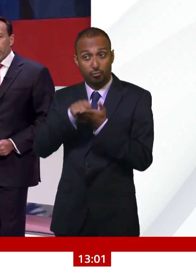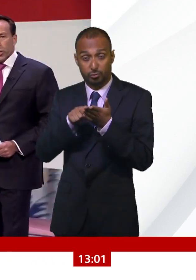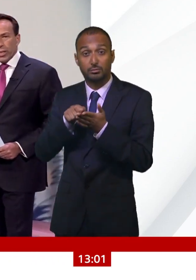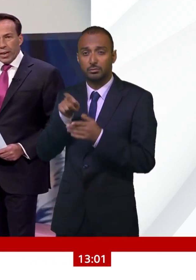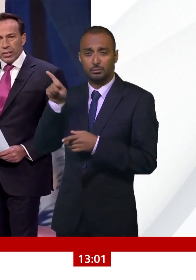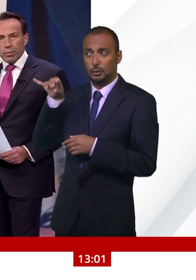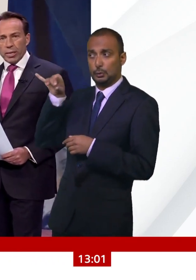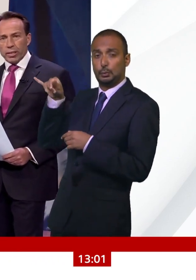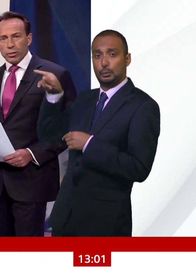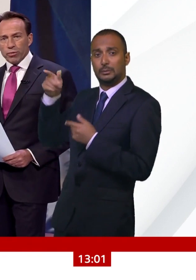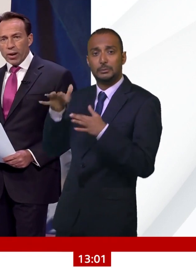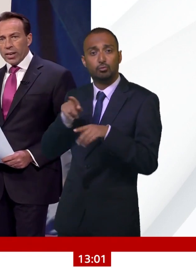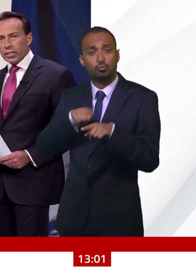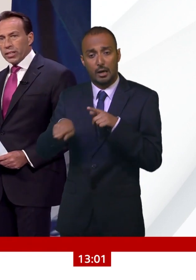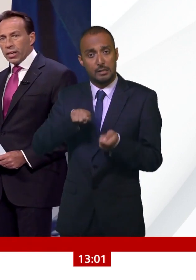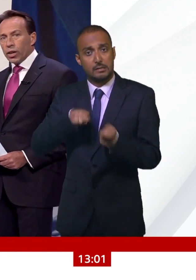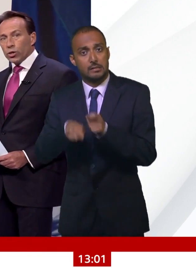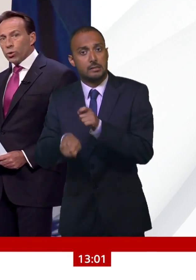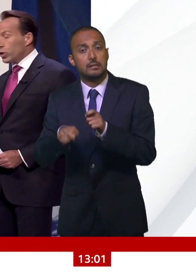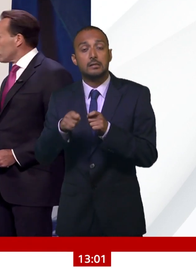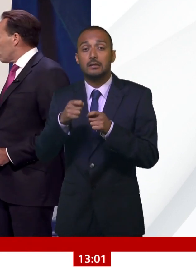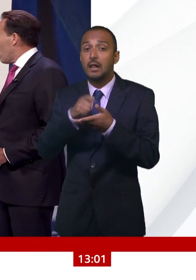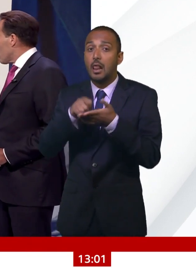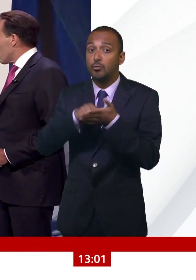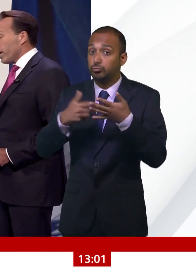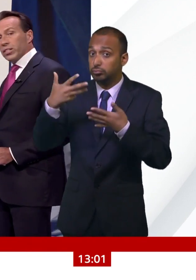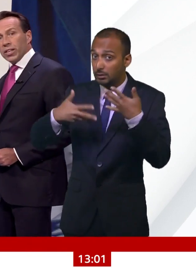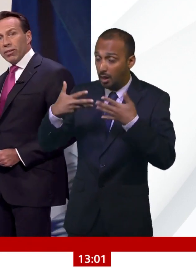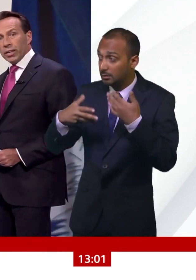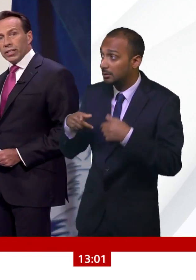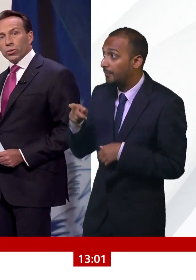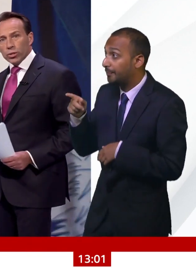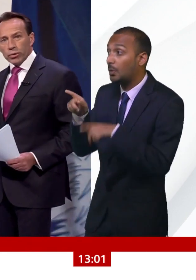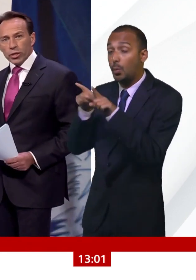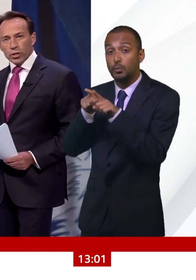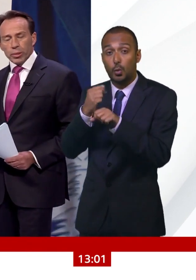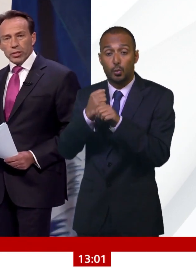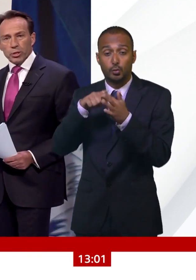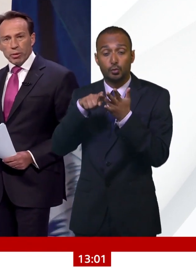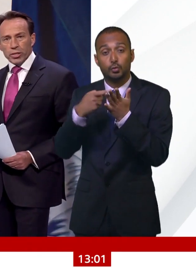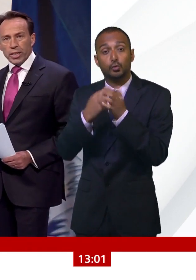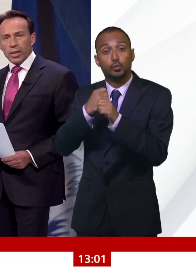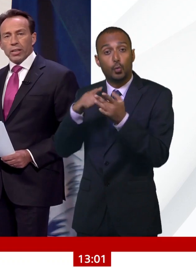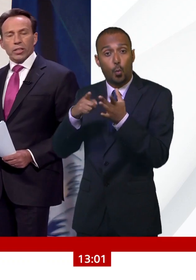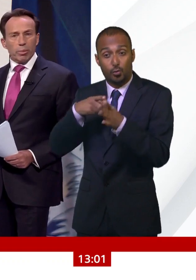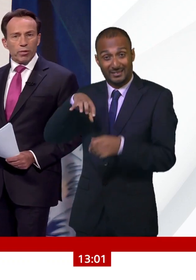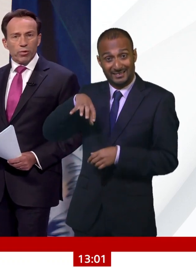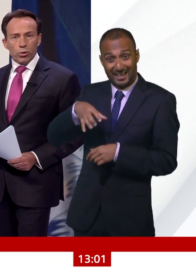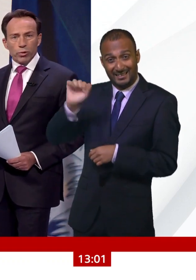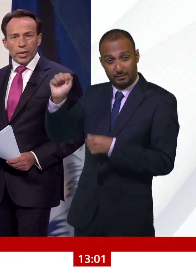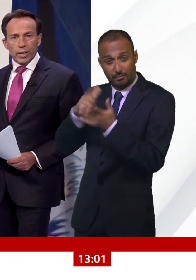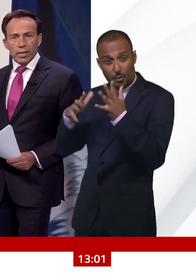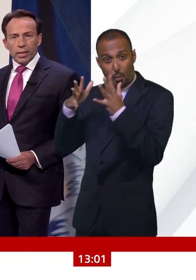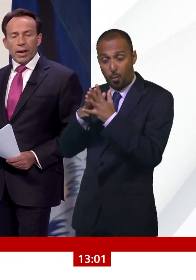counts against him include violating Georgia's law on racketeering. He is also charged with conspiracy to commit